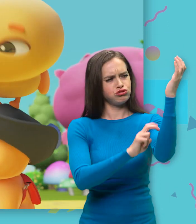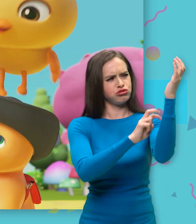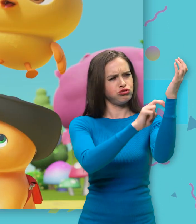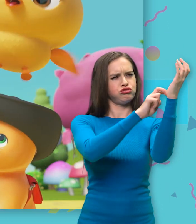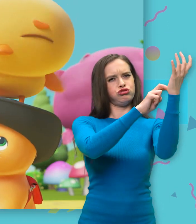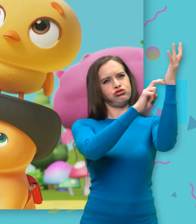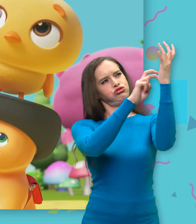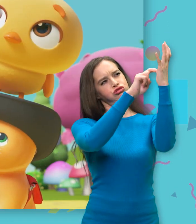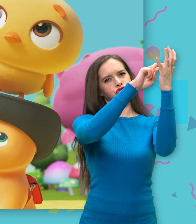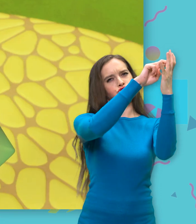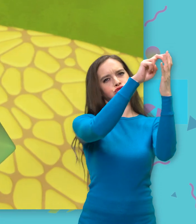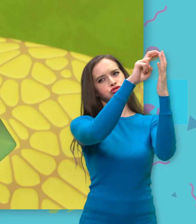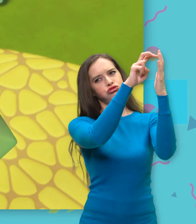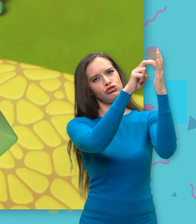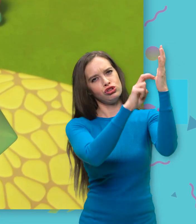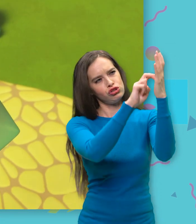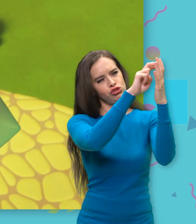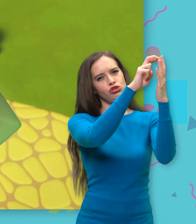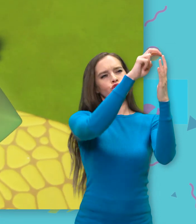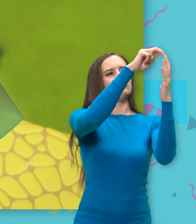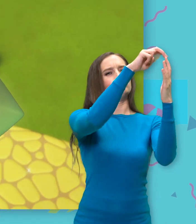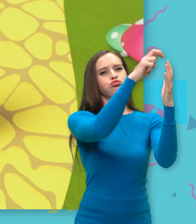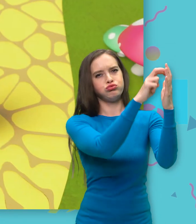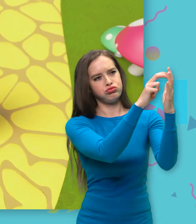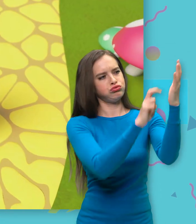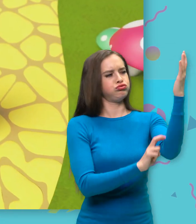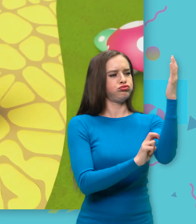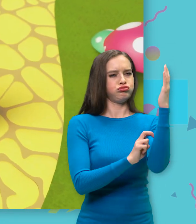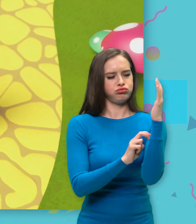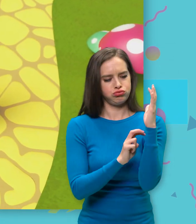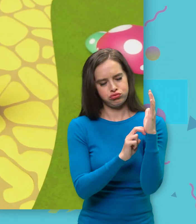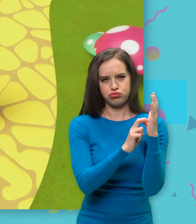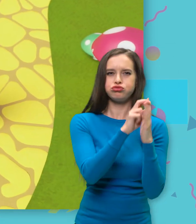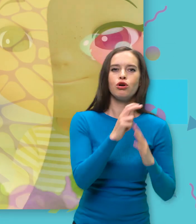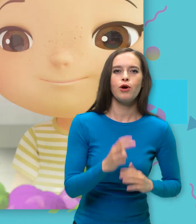Climbing up the branches Climbing up the branches Climbing us home